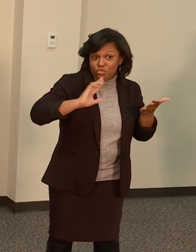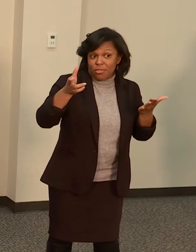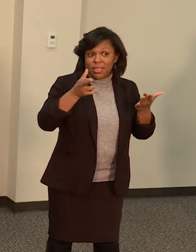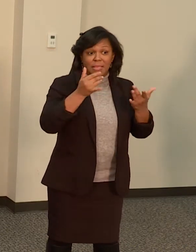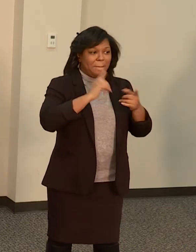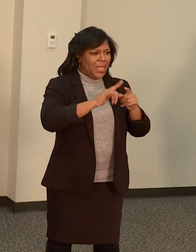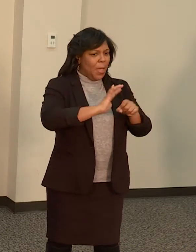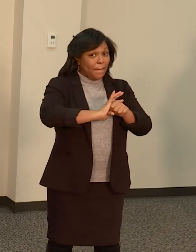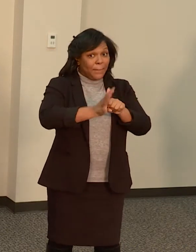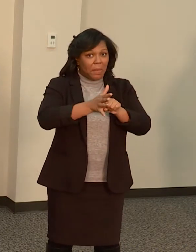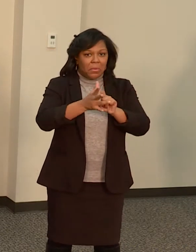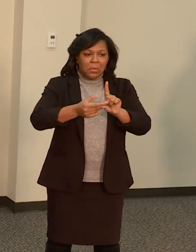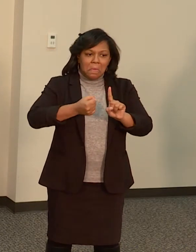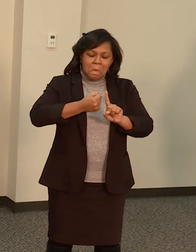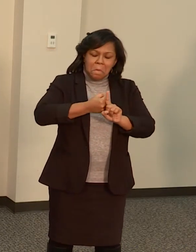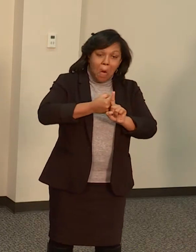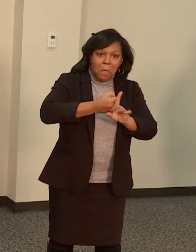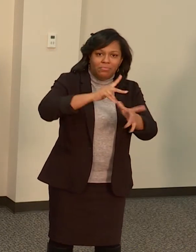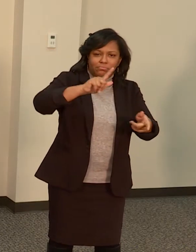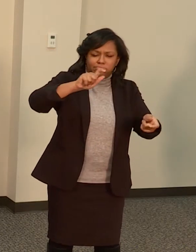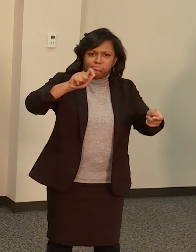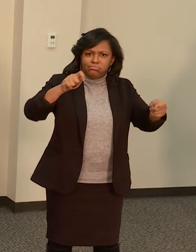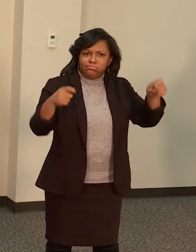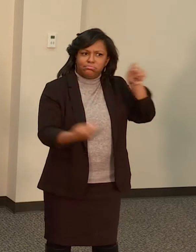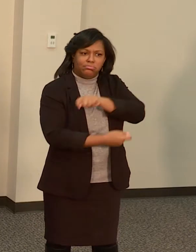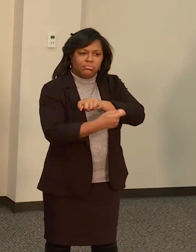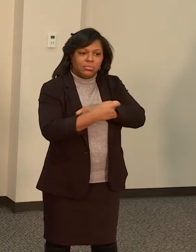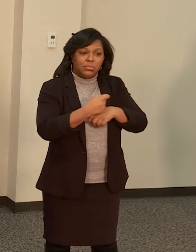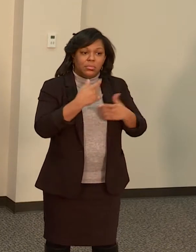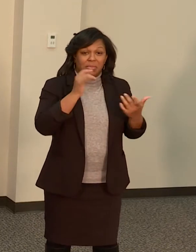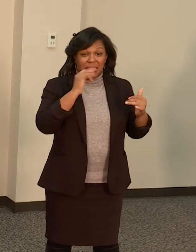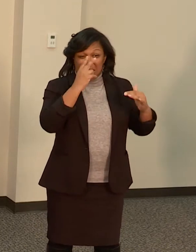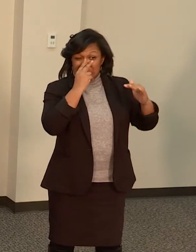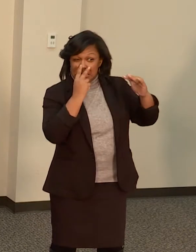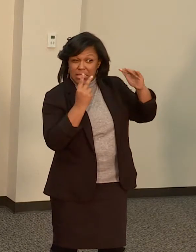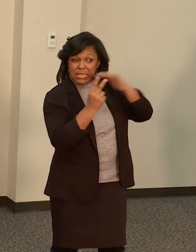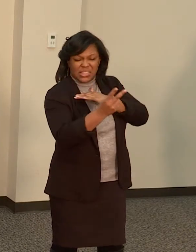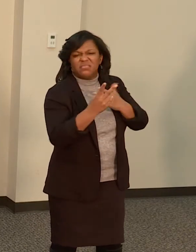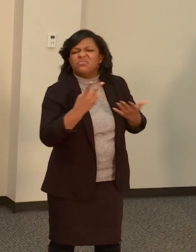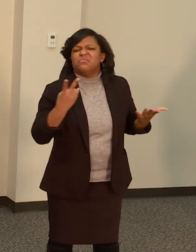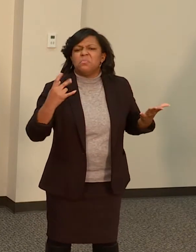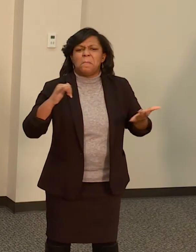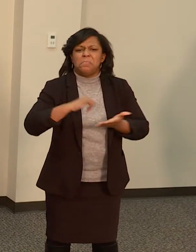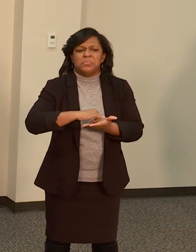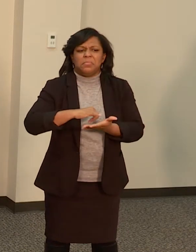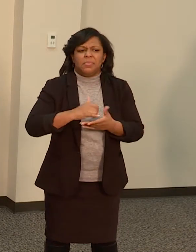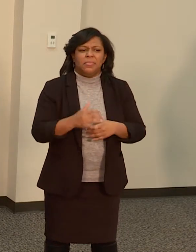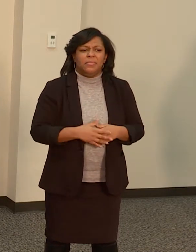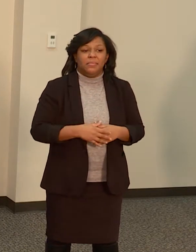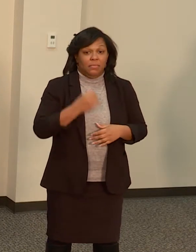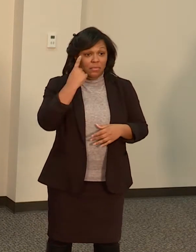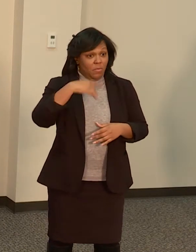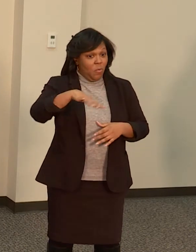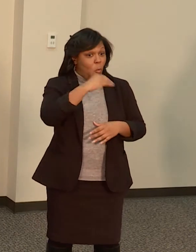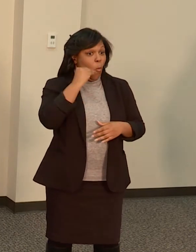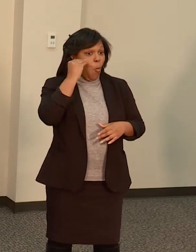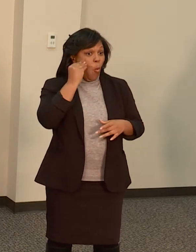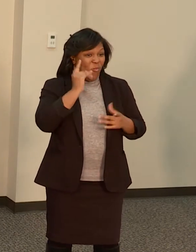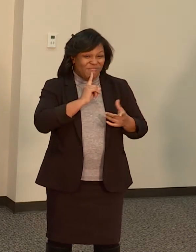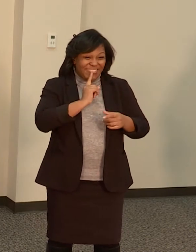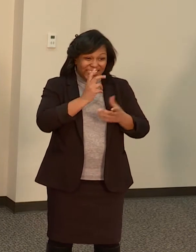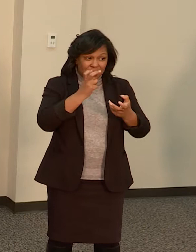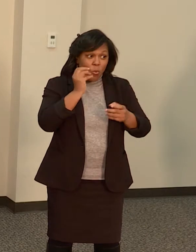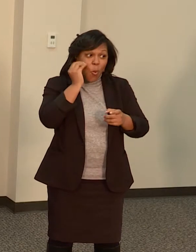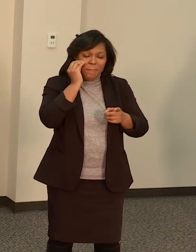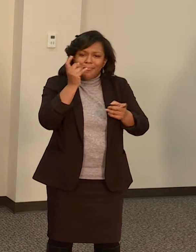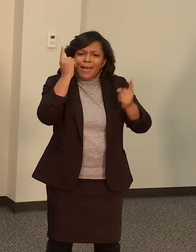way that we never ever imagined. At a time when home is literally the classroom, having a place to call